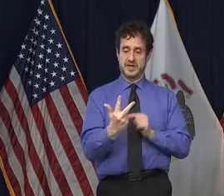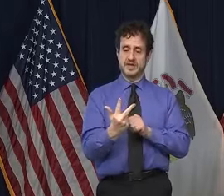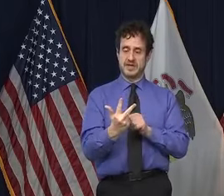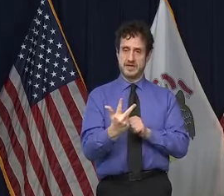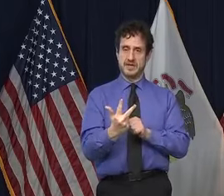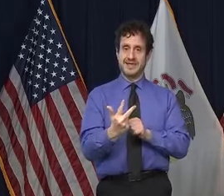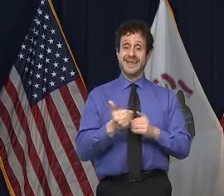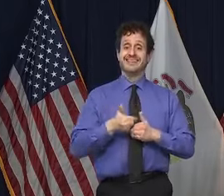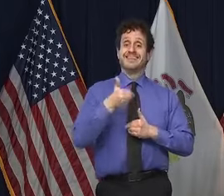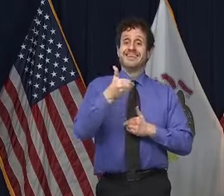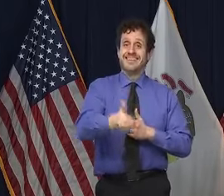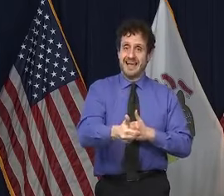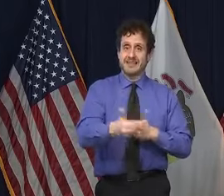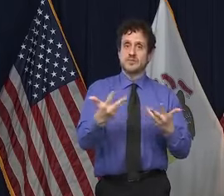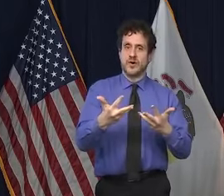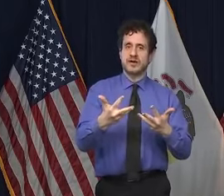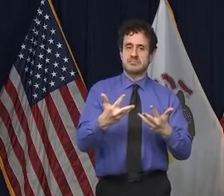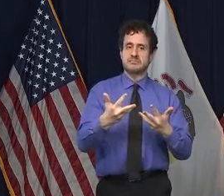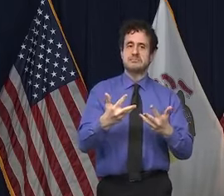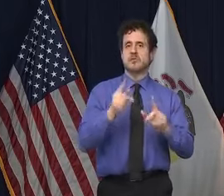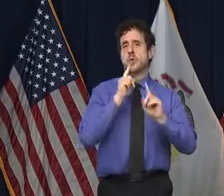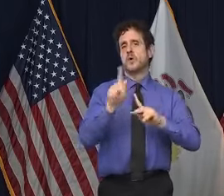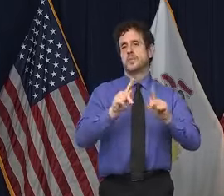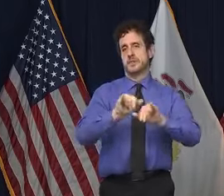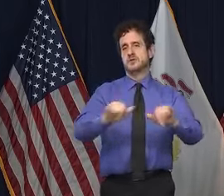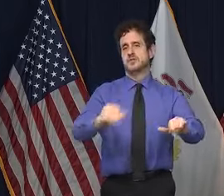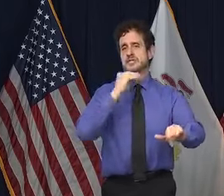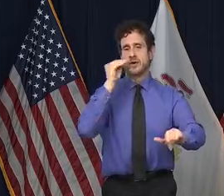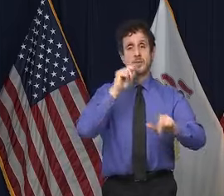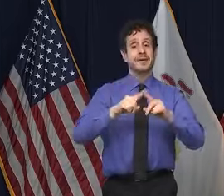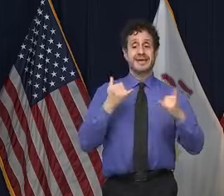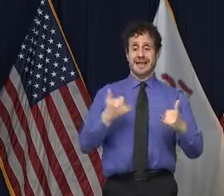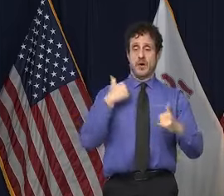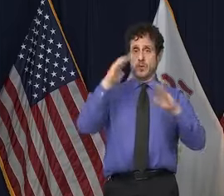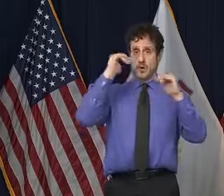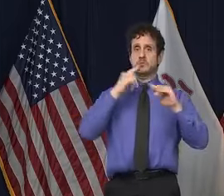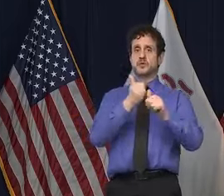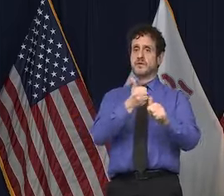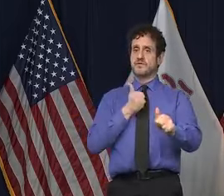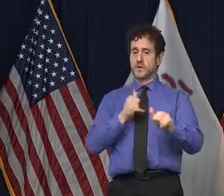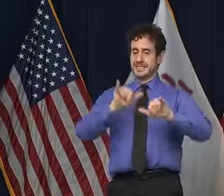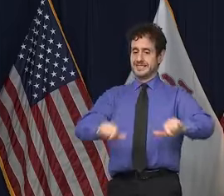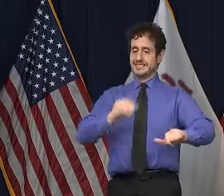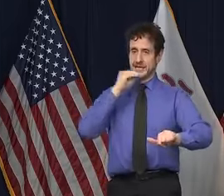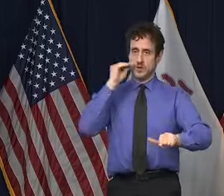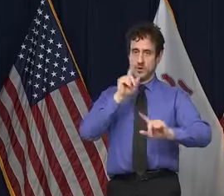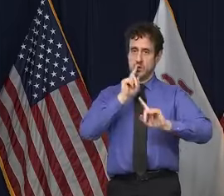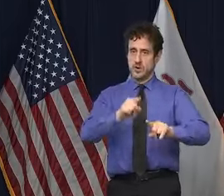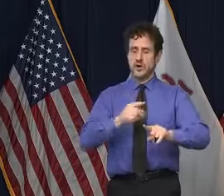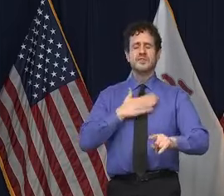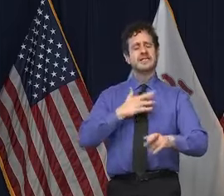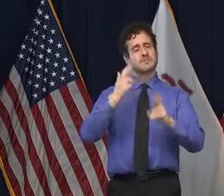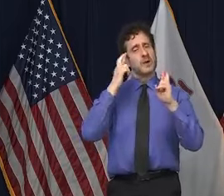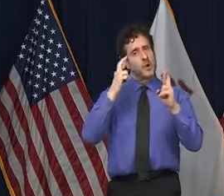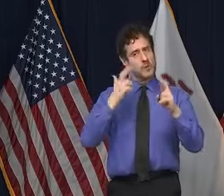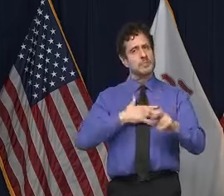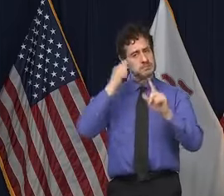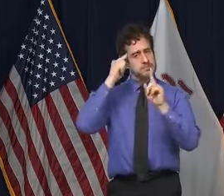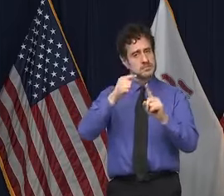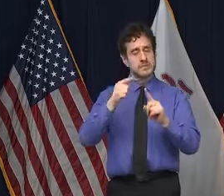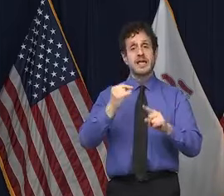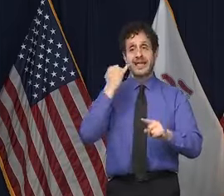stay-at-home order because we may be able to avoid a stay-at-home order. And that's my, that's our goal, that's our hope. And if everybody follows the